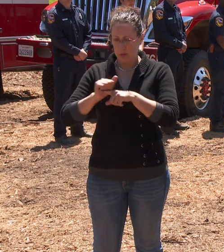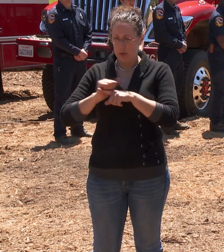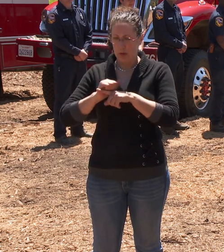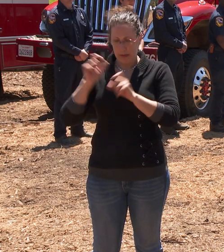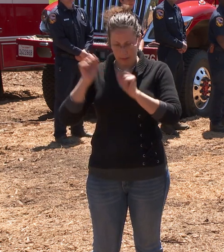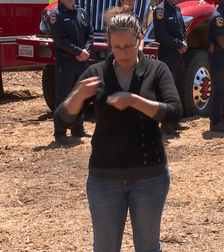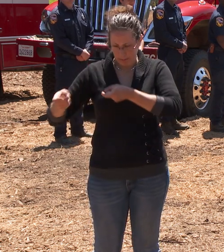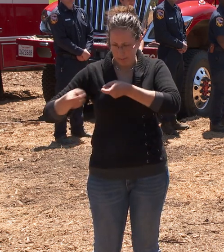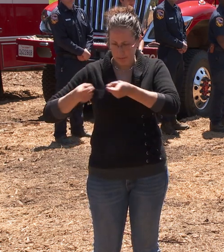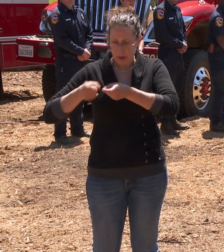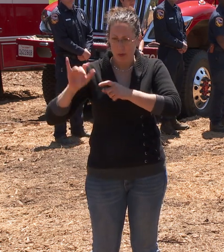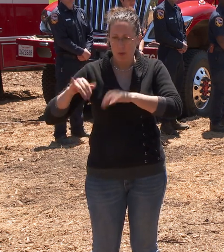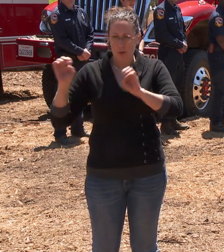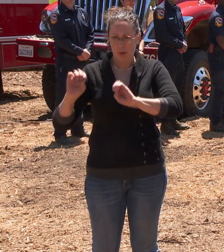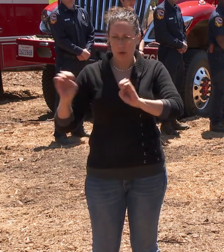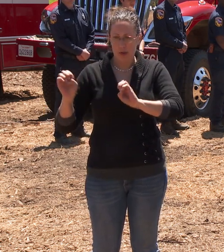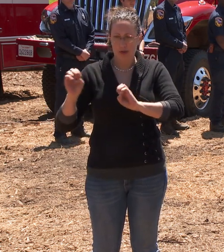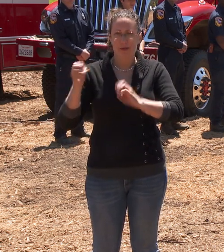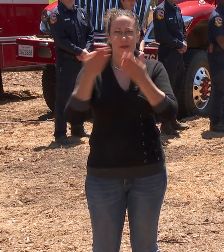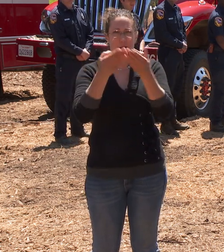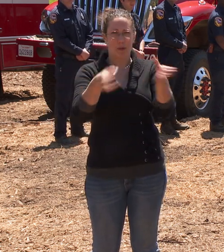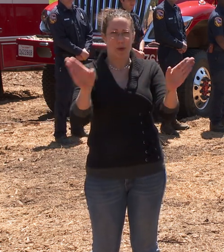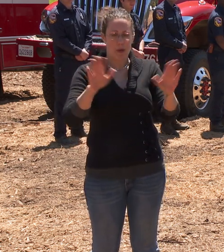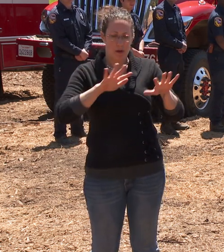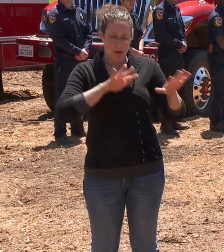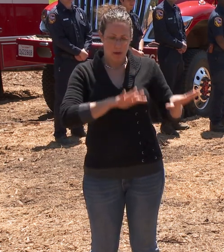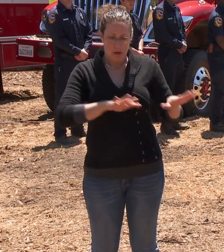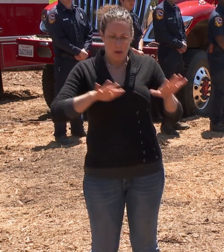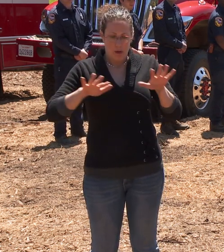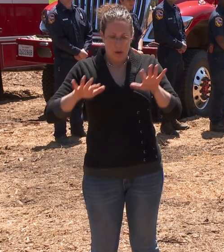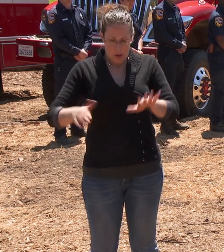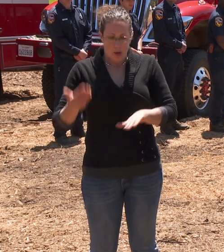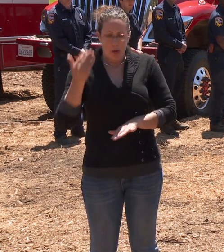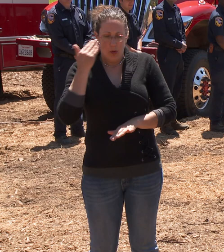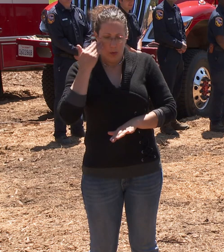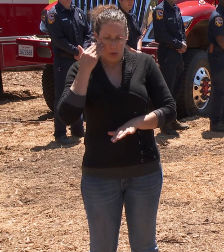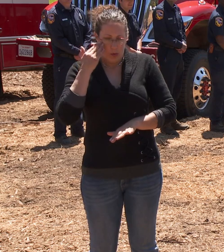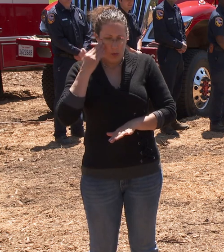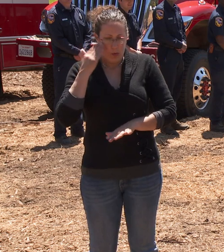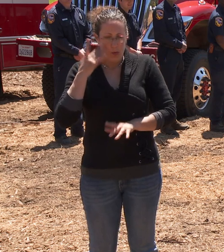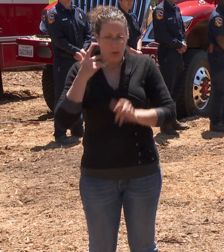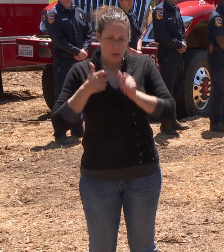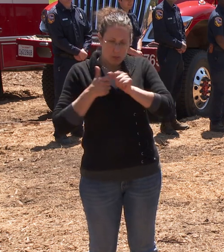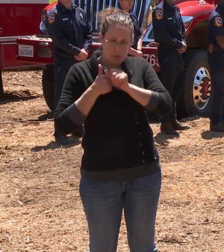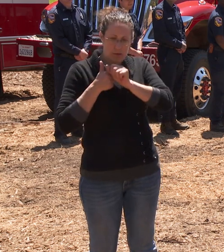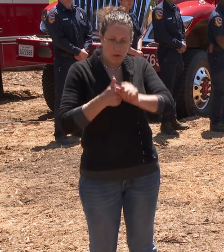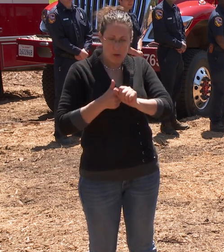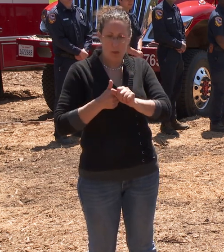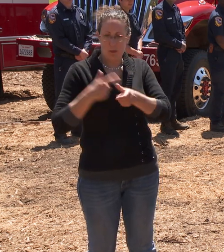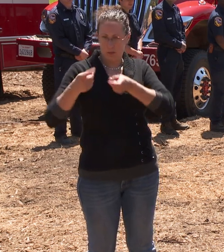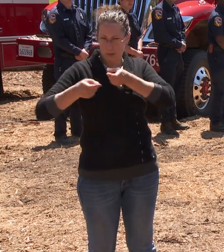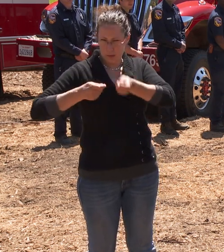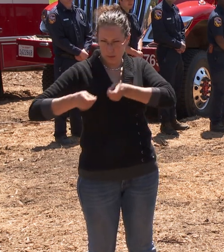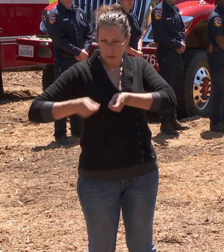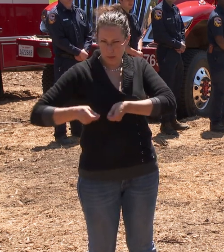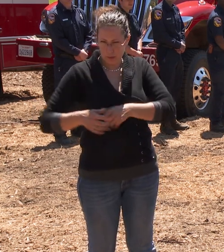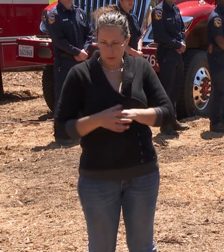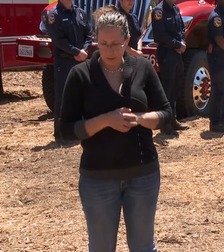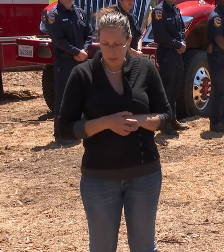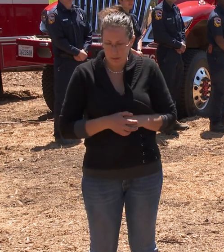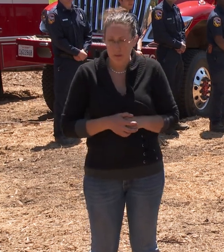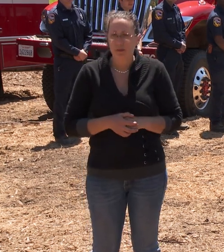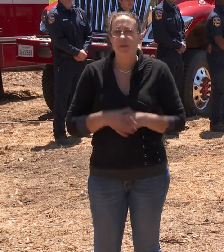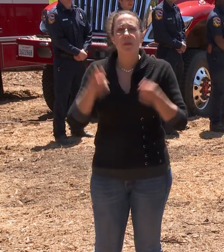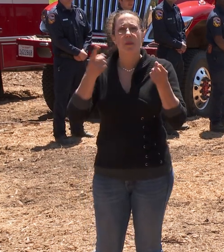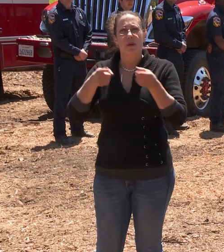urging the public to remain calm and be mindful of emergency personnel's instructions. During wildfires,